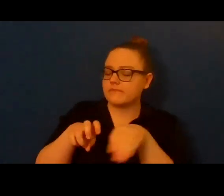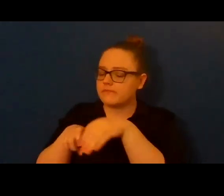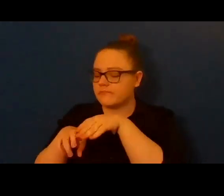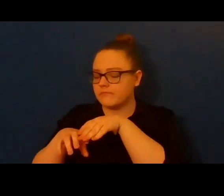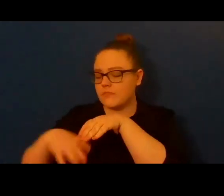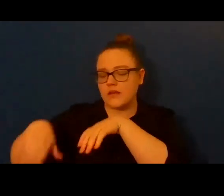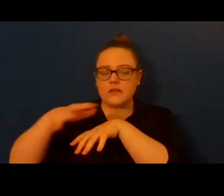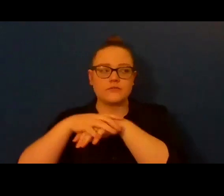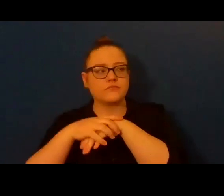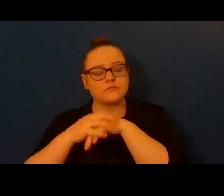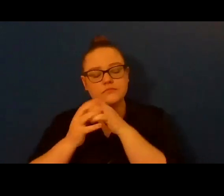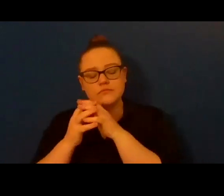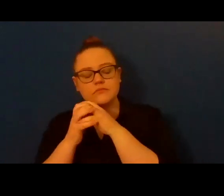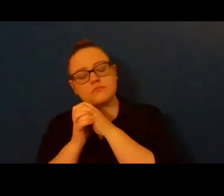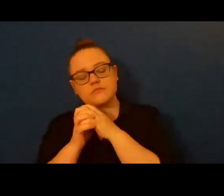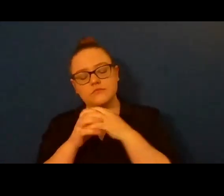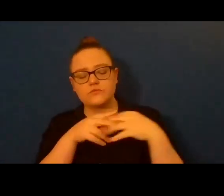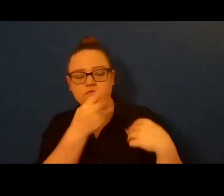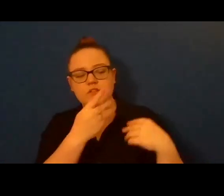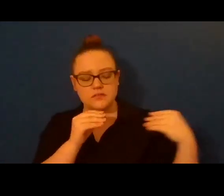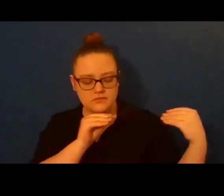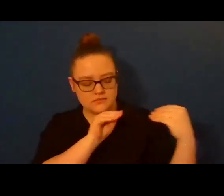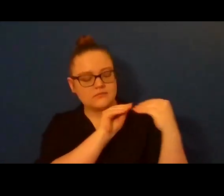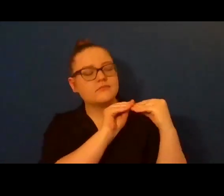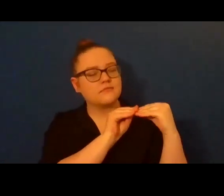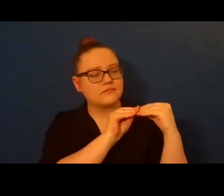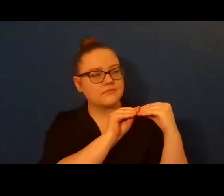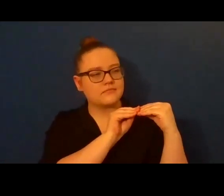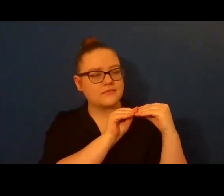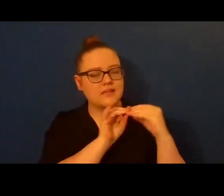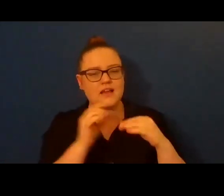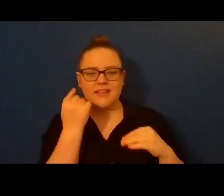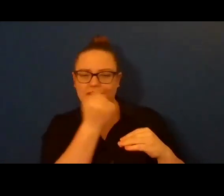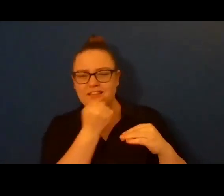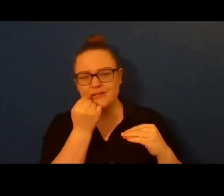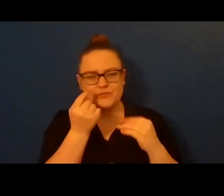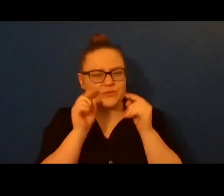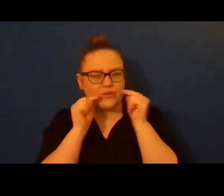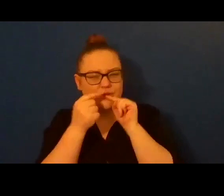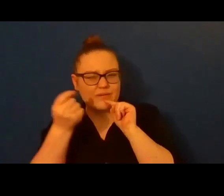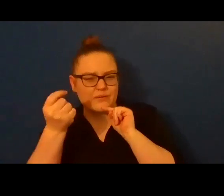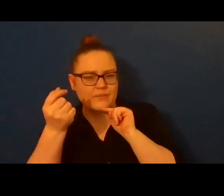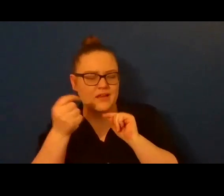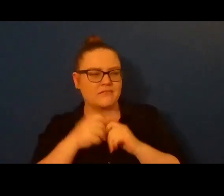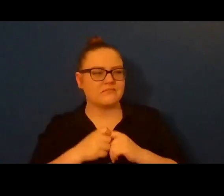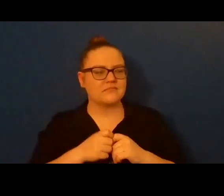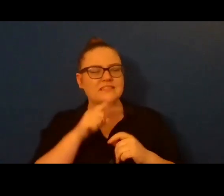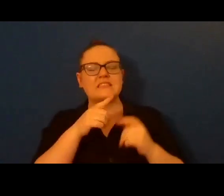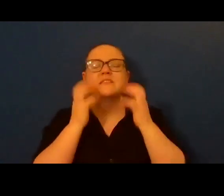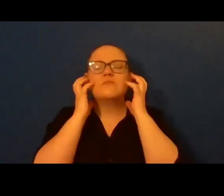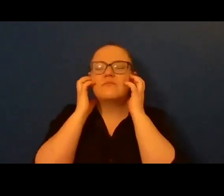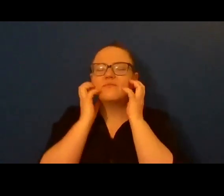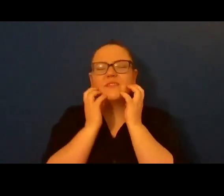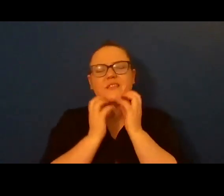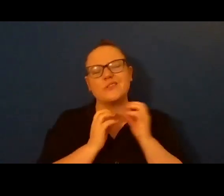Then his mouth is on mine, and I wince at his cold tongue. My lips crack and seeing at the edges, and his beard scrapes too roughly along my